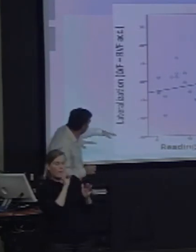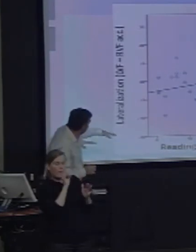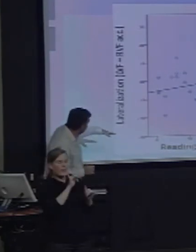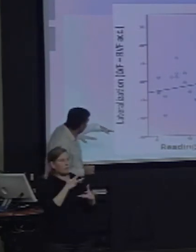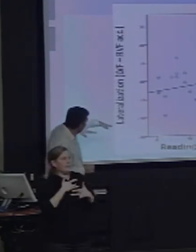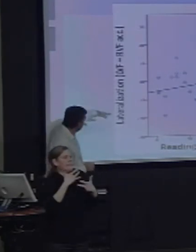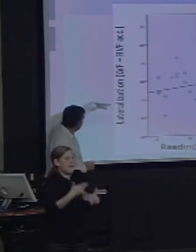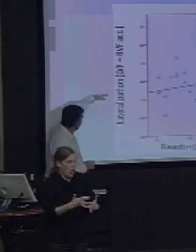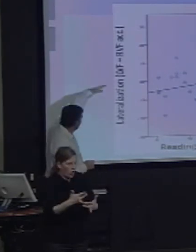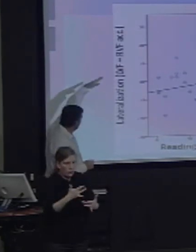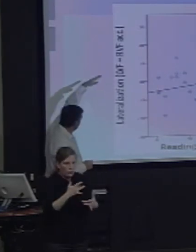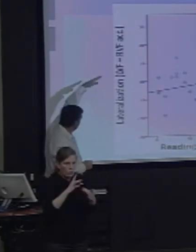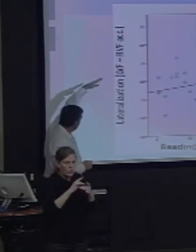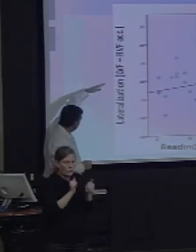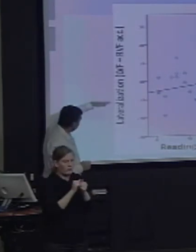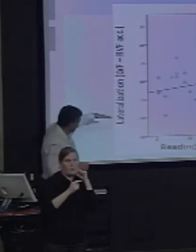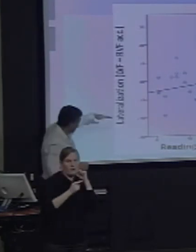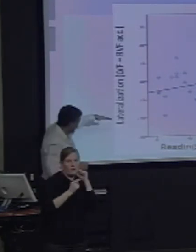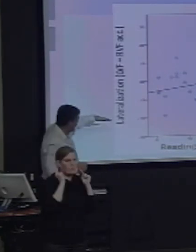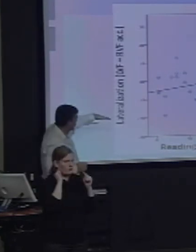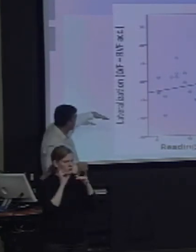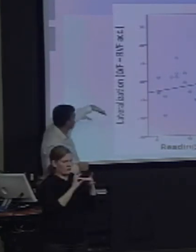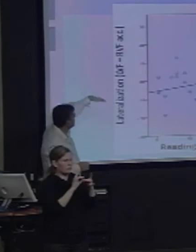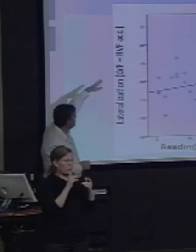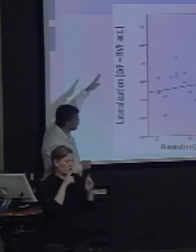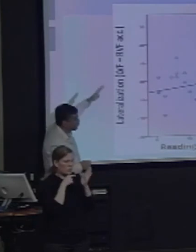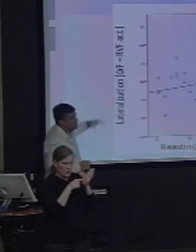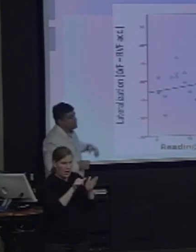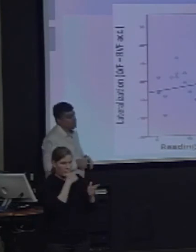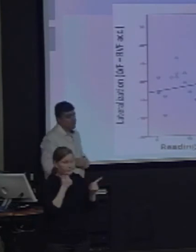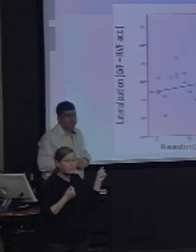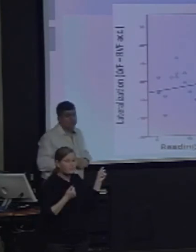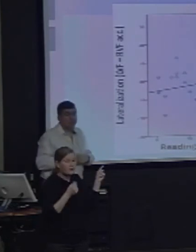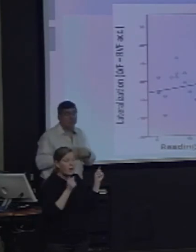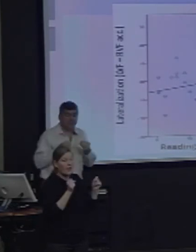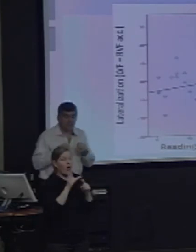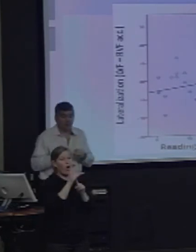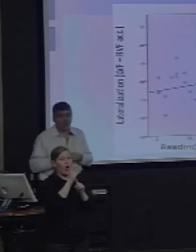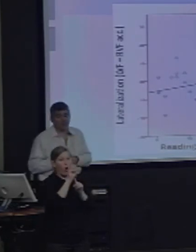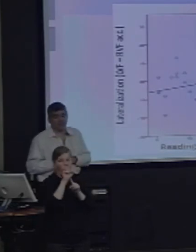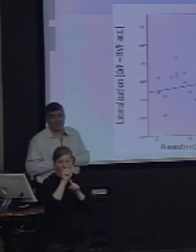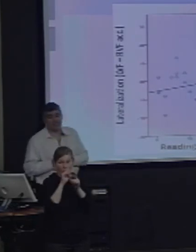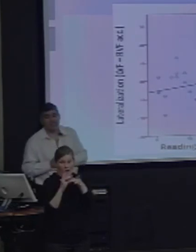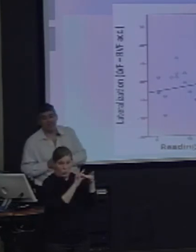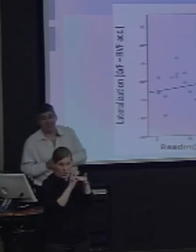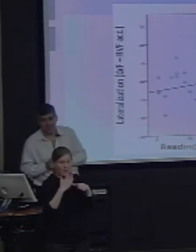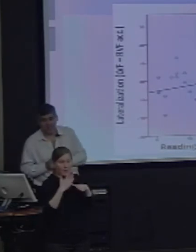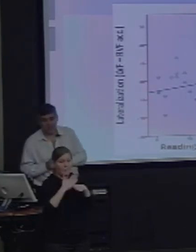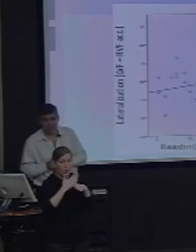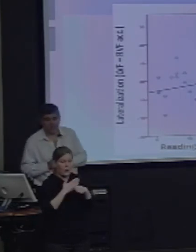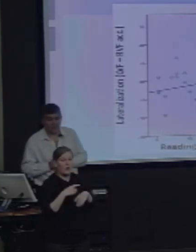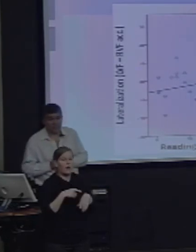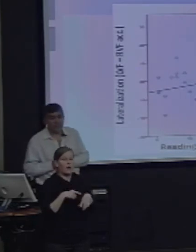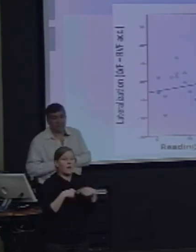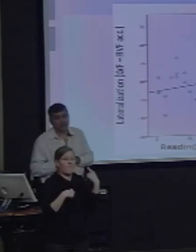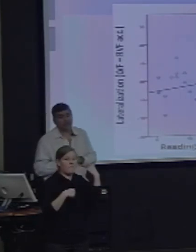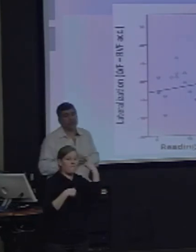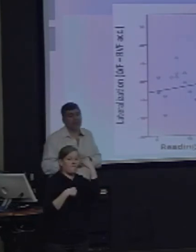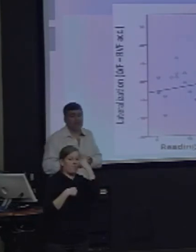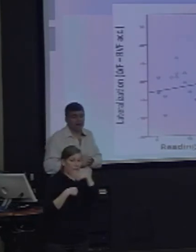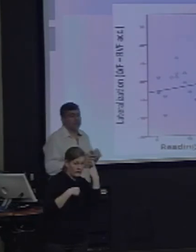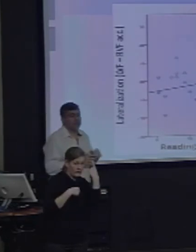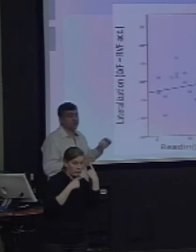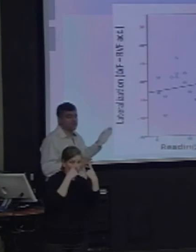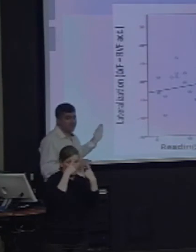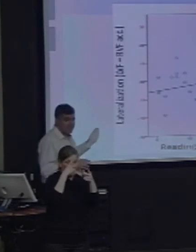relate the degree to which face processing is lateralized. It